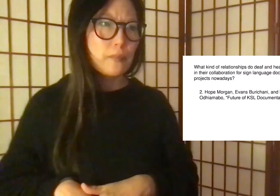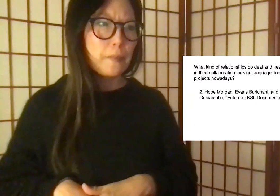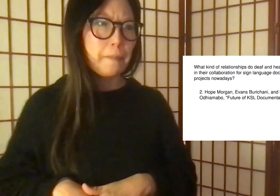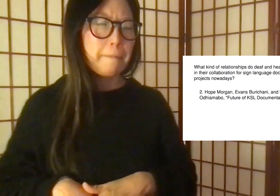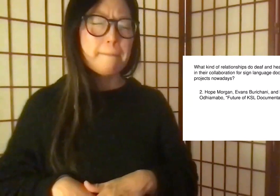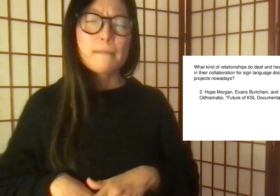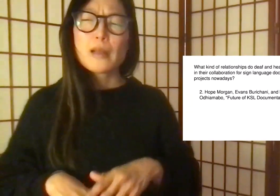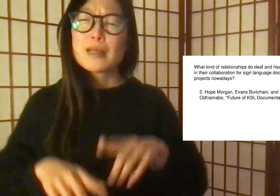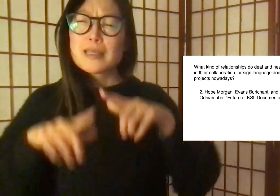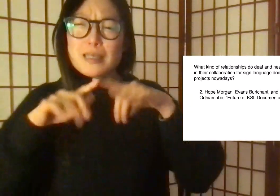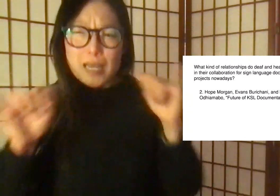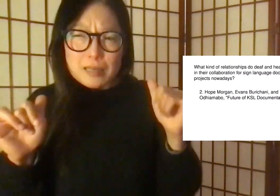deaf people's language.